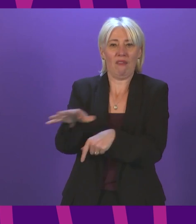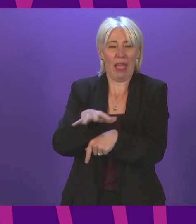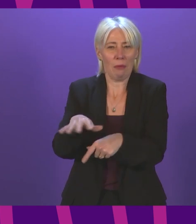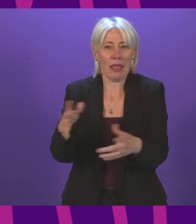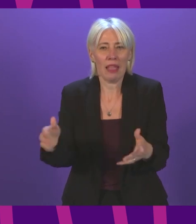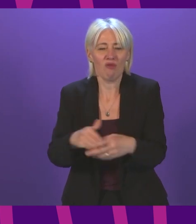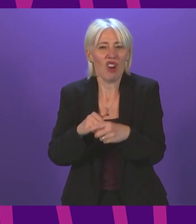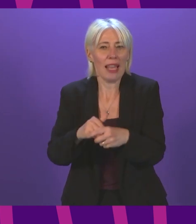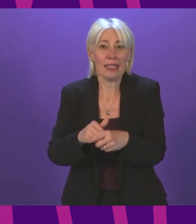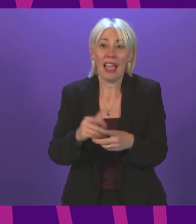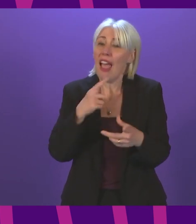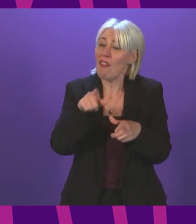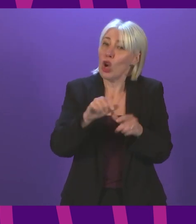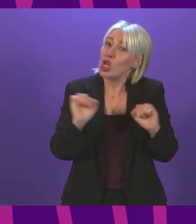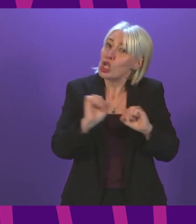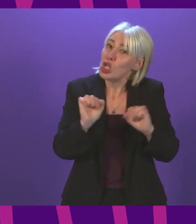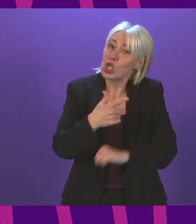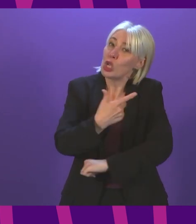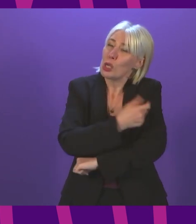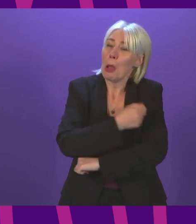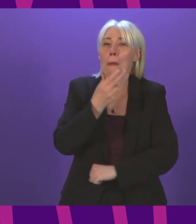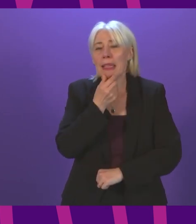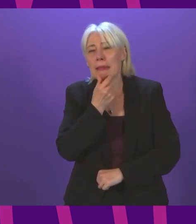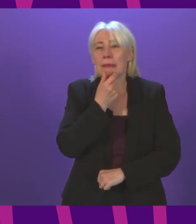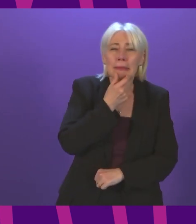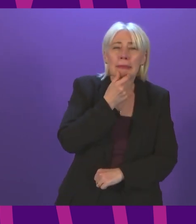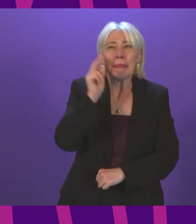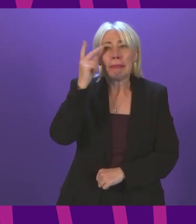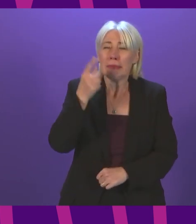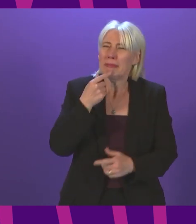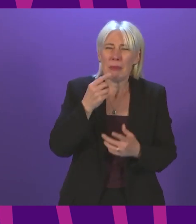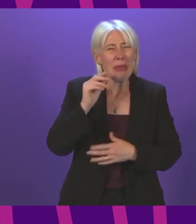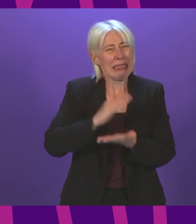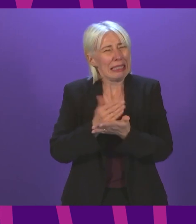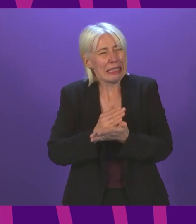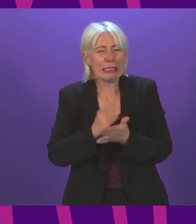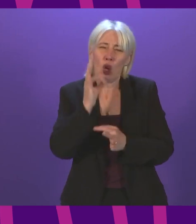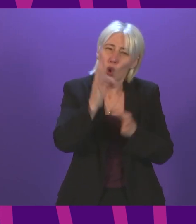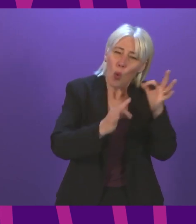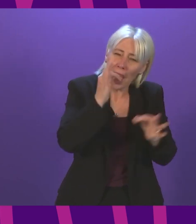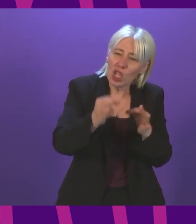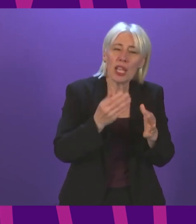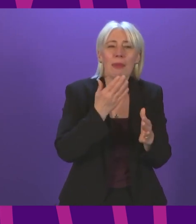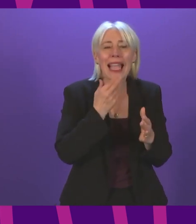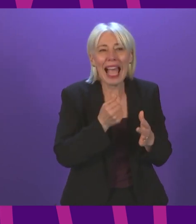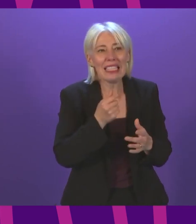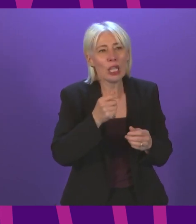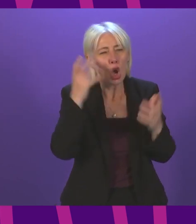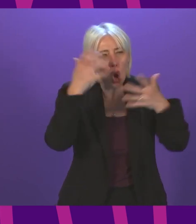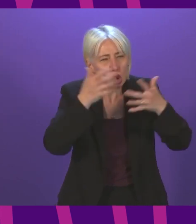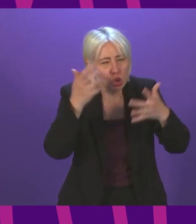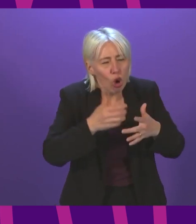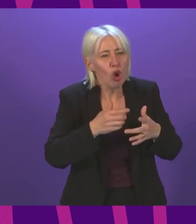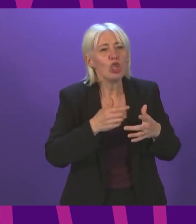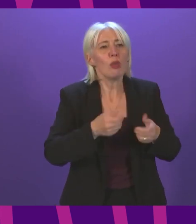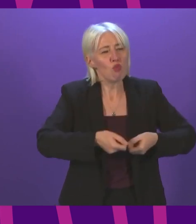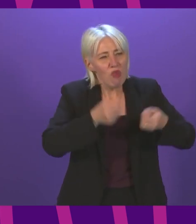who hasn't yet done so, please think again, ask any questions you have got, raise any concerns you have got and then please get jacked, because